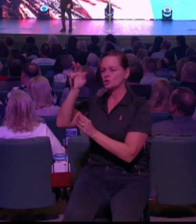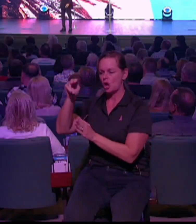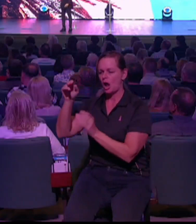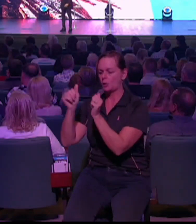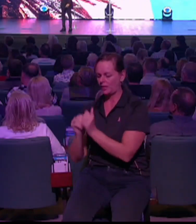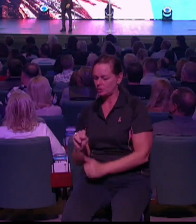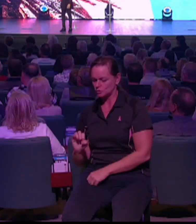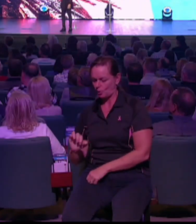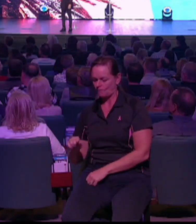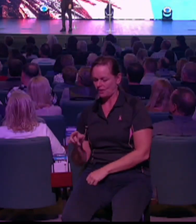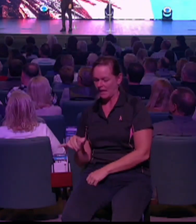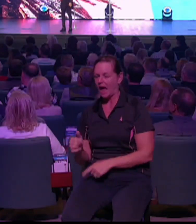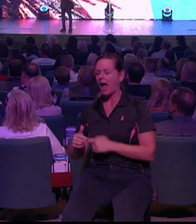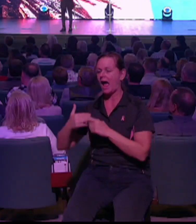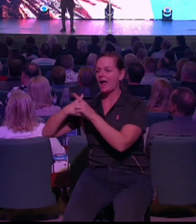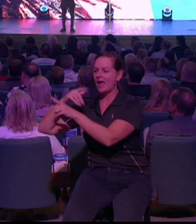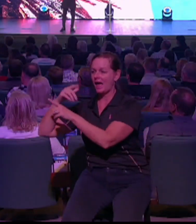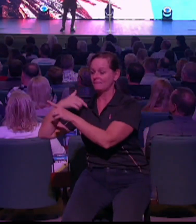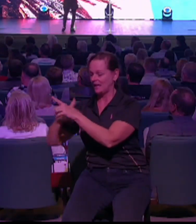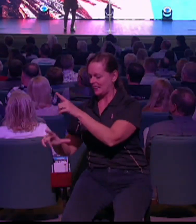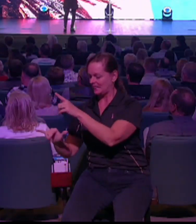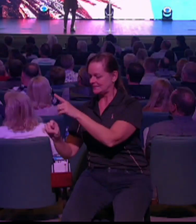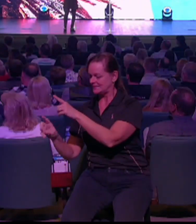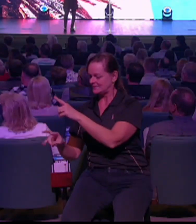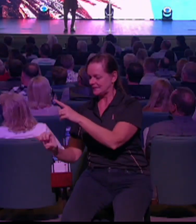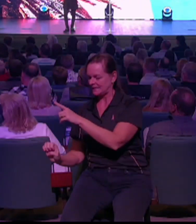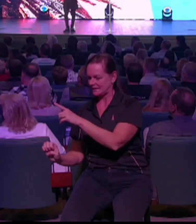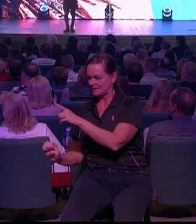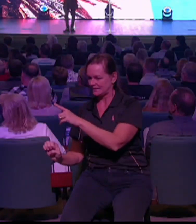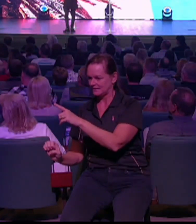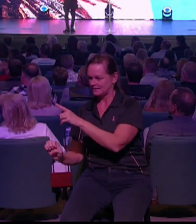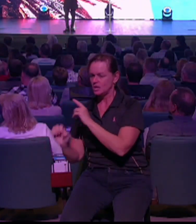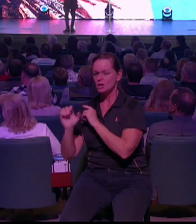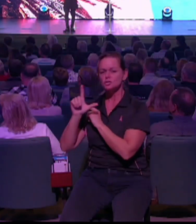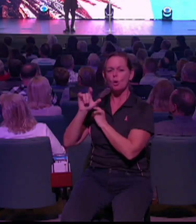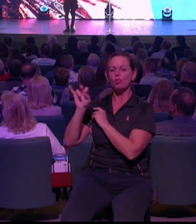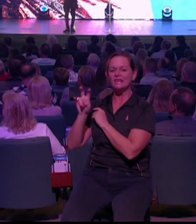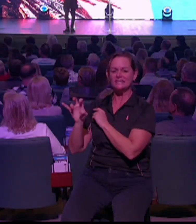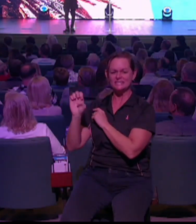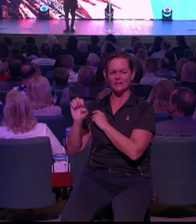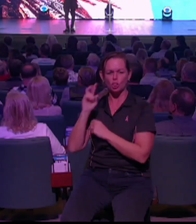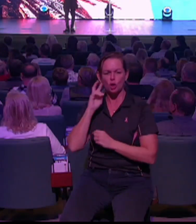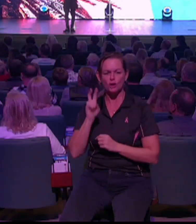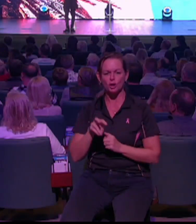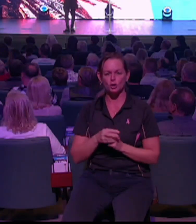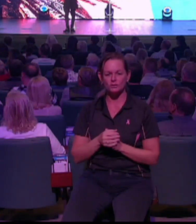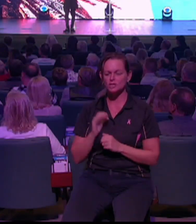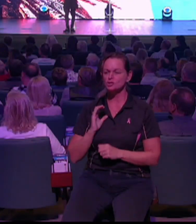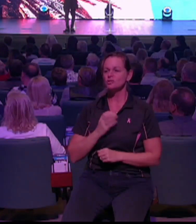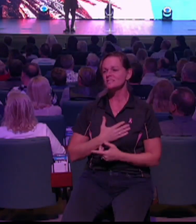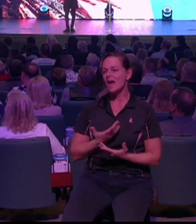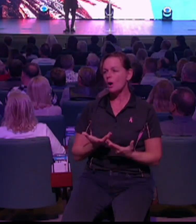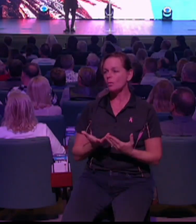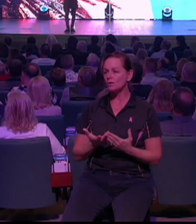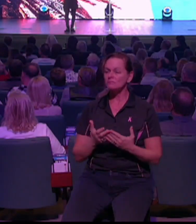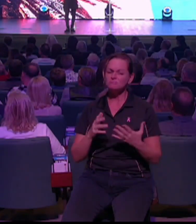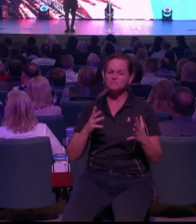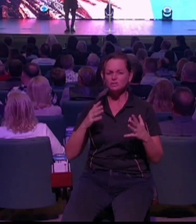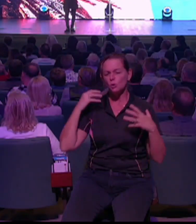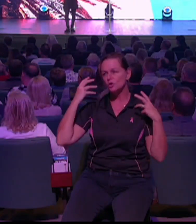am holding Lizzie. Now, just look at Lizzie. You need to look at Lizzie because Lizzie is our kind of crazy grandchild. She